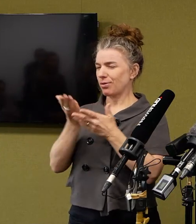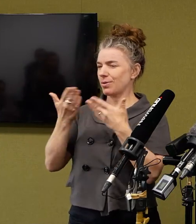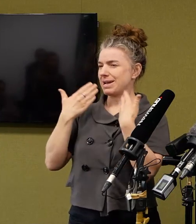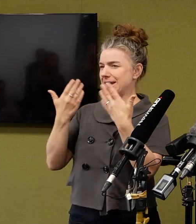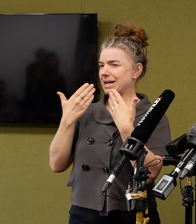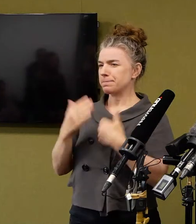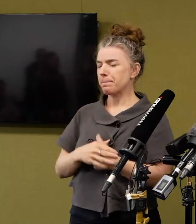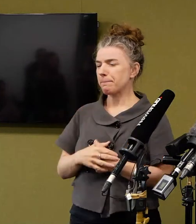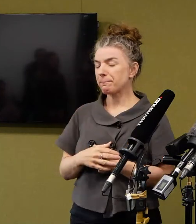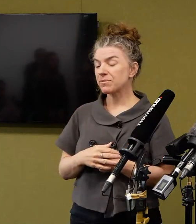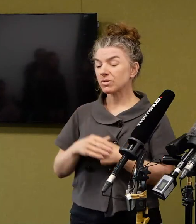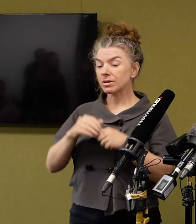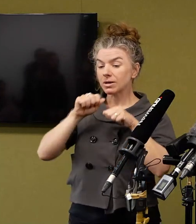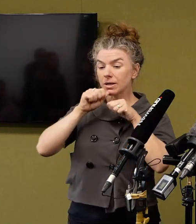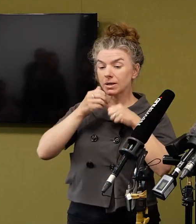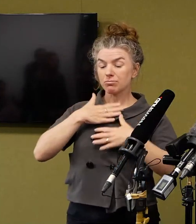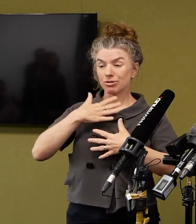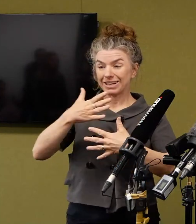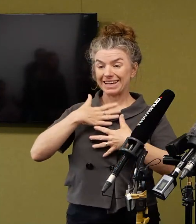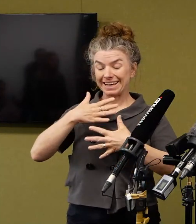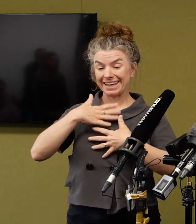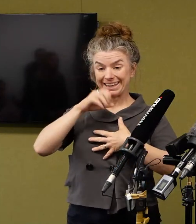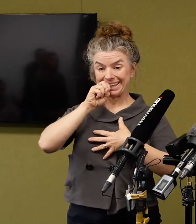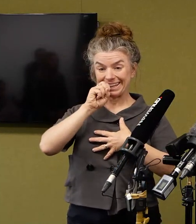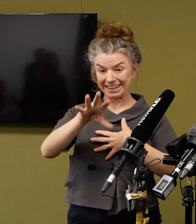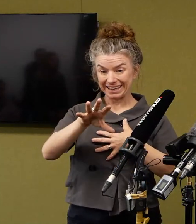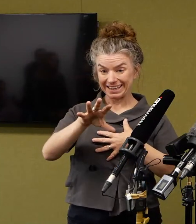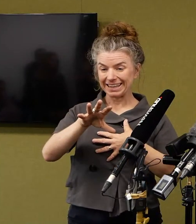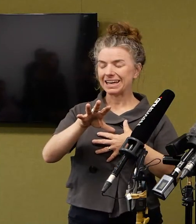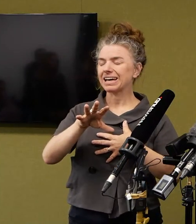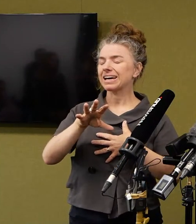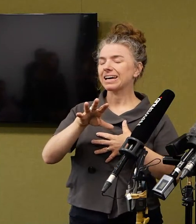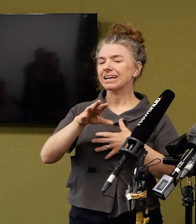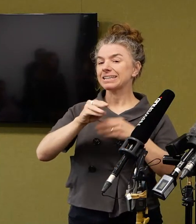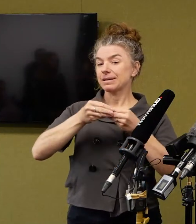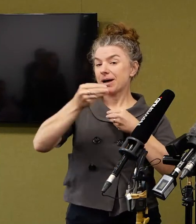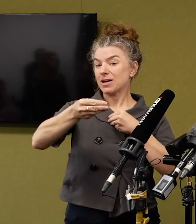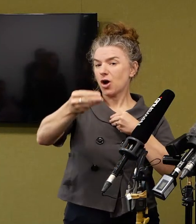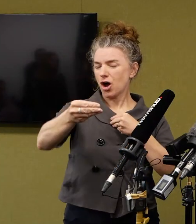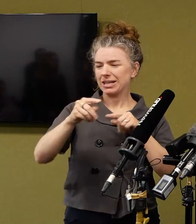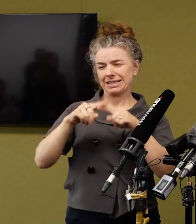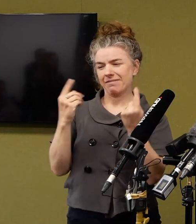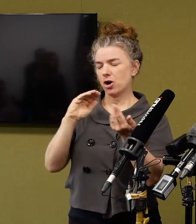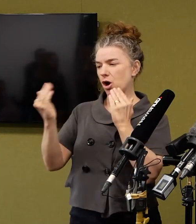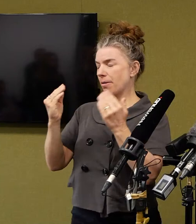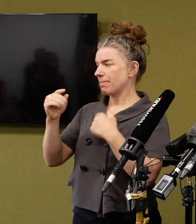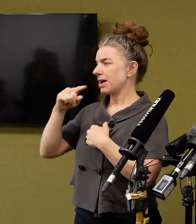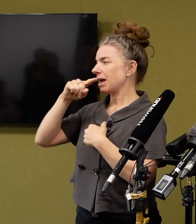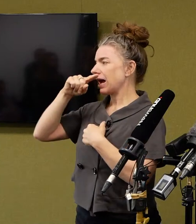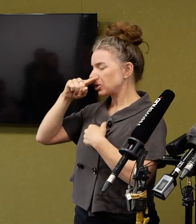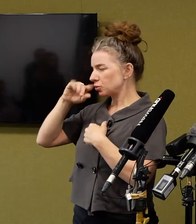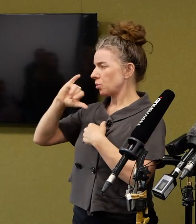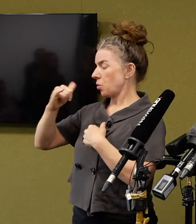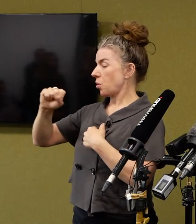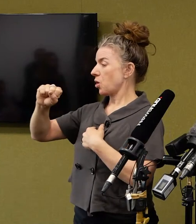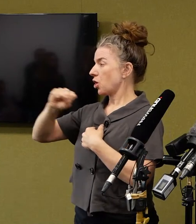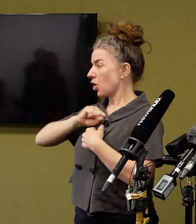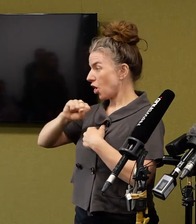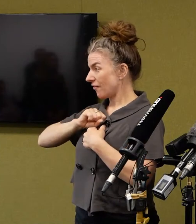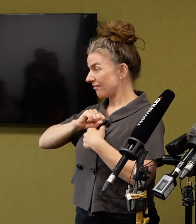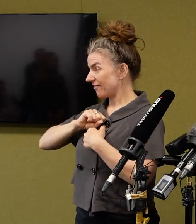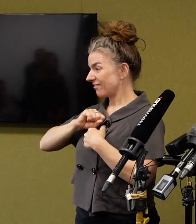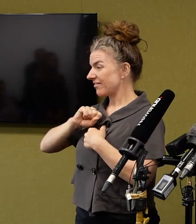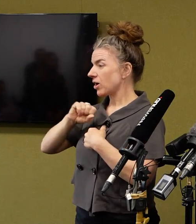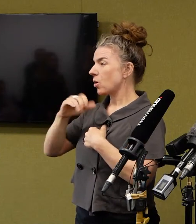that method of spread compared with direct coughing or sneezing, so that droplet spread, or where people might come in contact